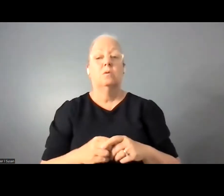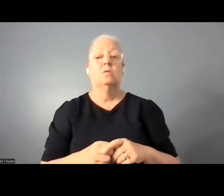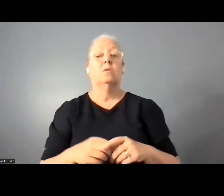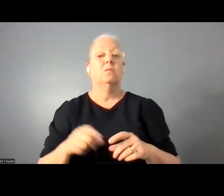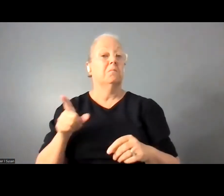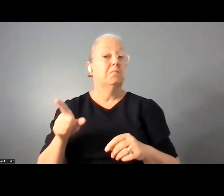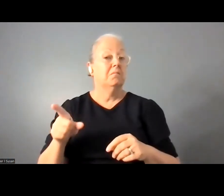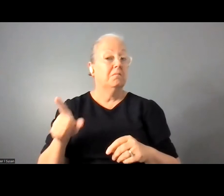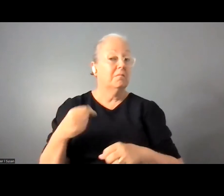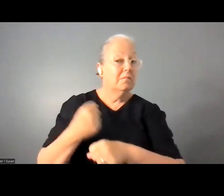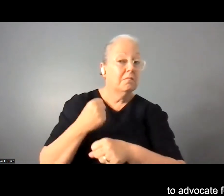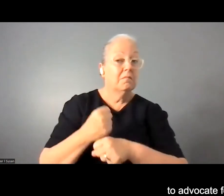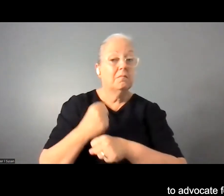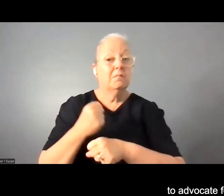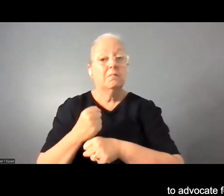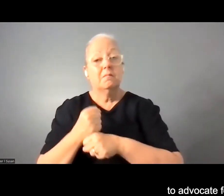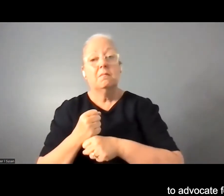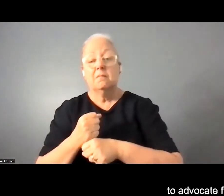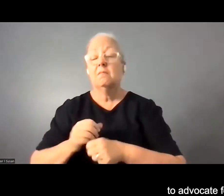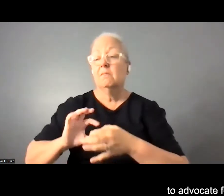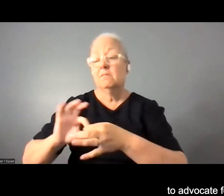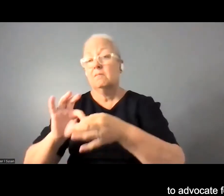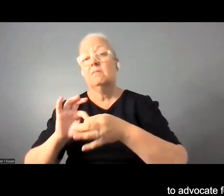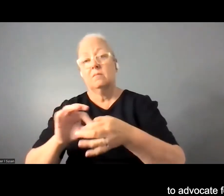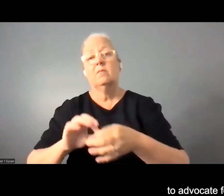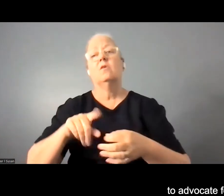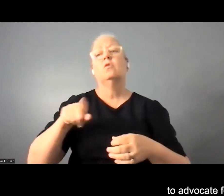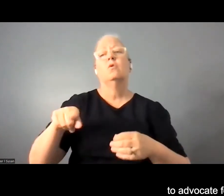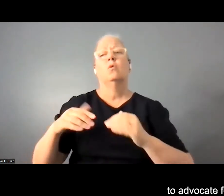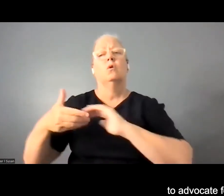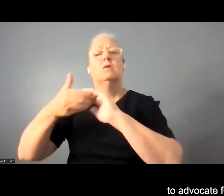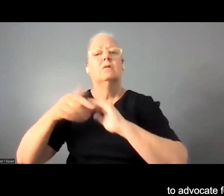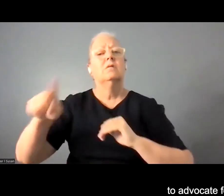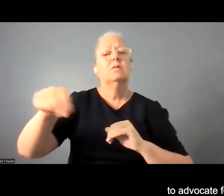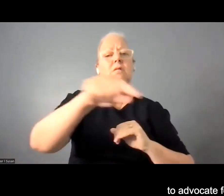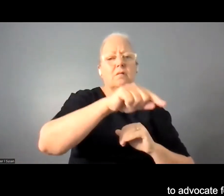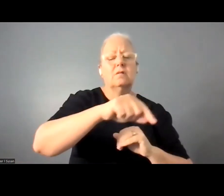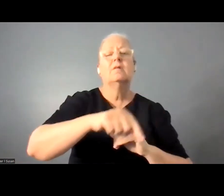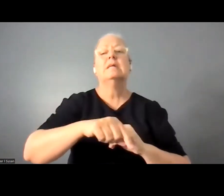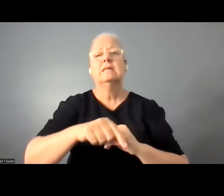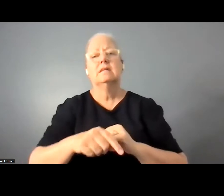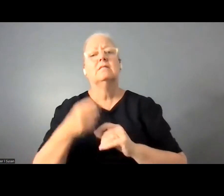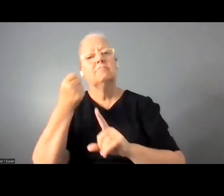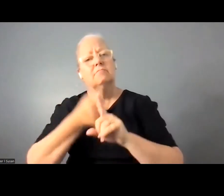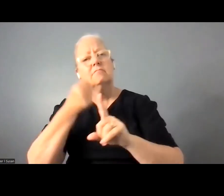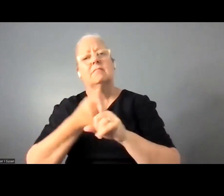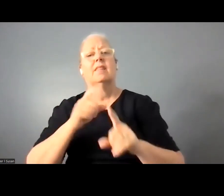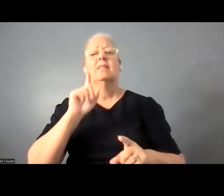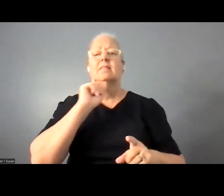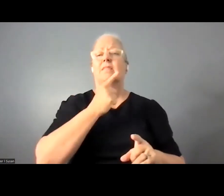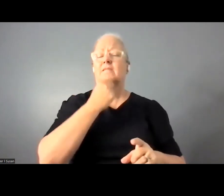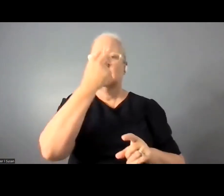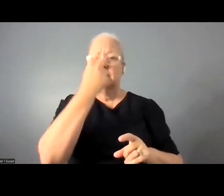with stakeholders to advocate for rights of people with deaf-blindness deaf India. She is